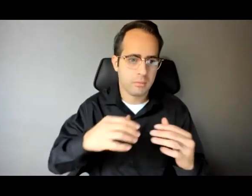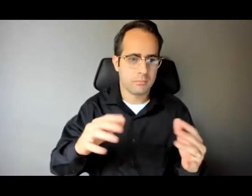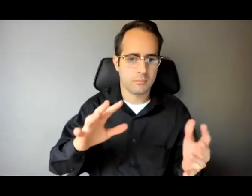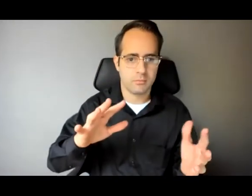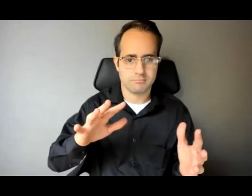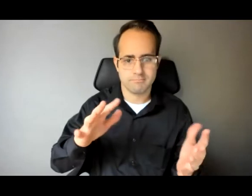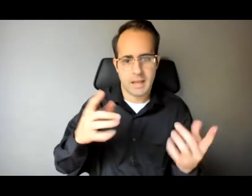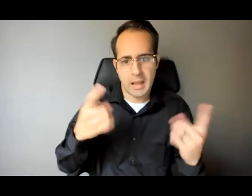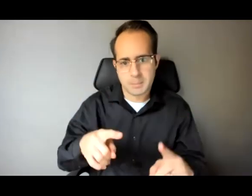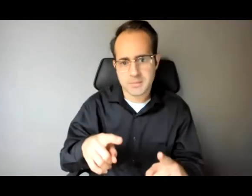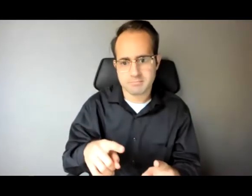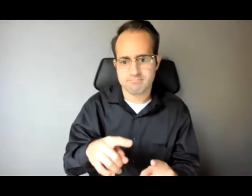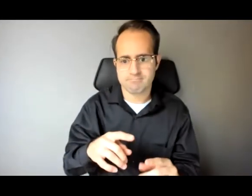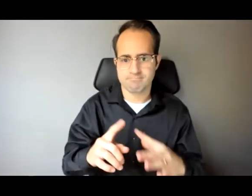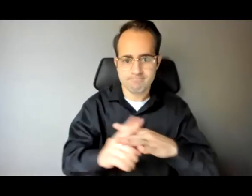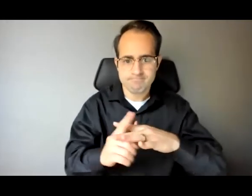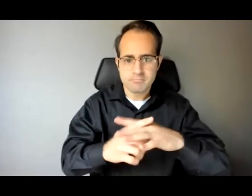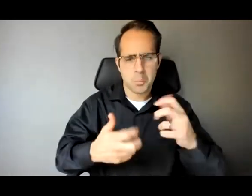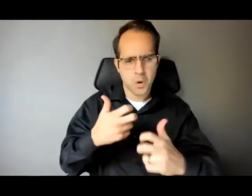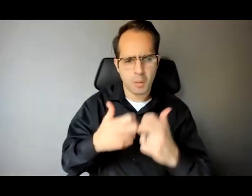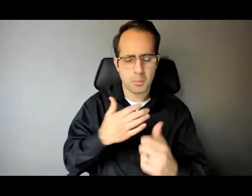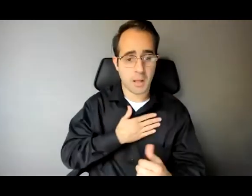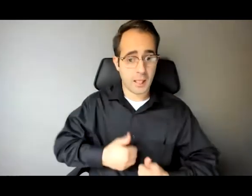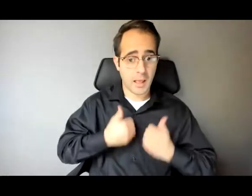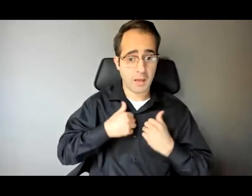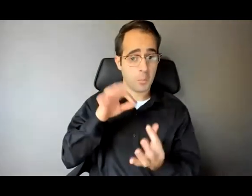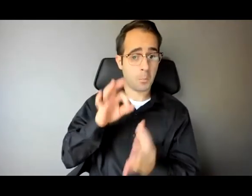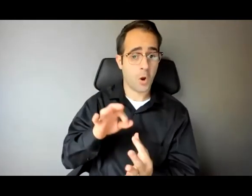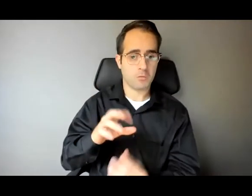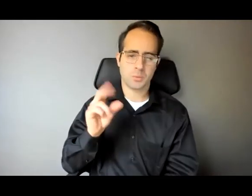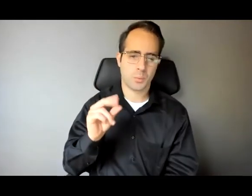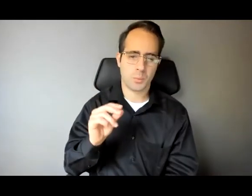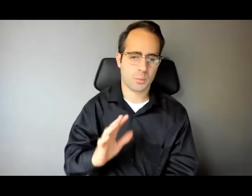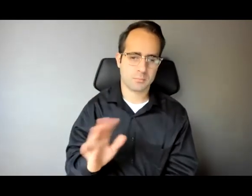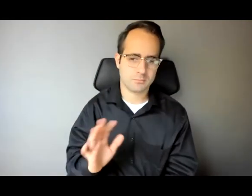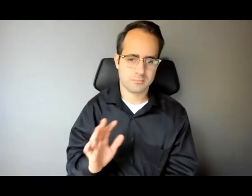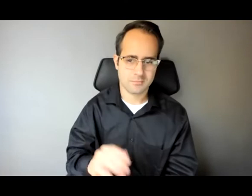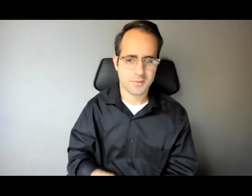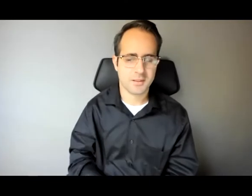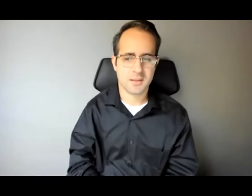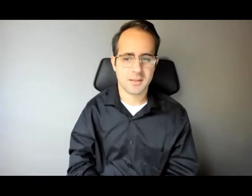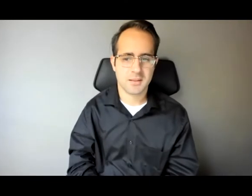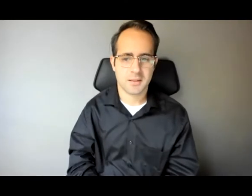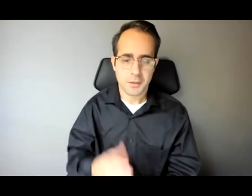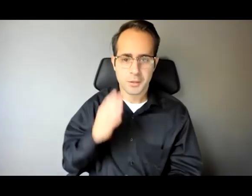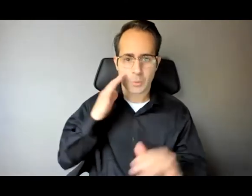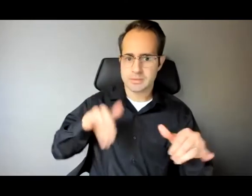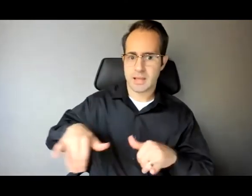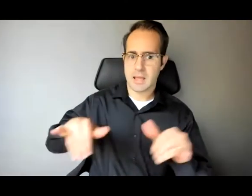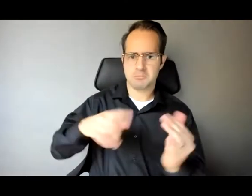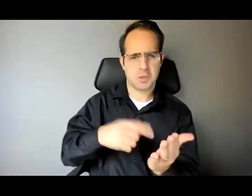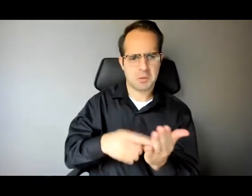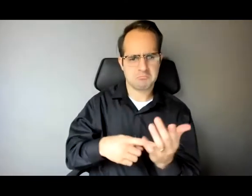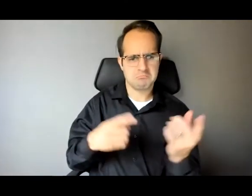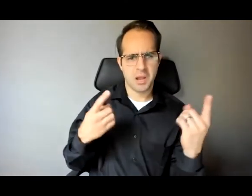life is all roses like everyone else's life you don't go from you know things not going well to things going well in a